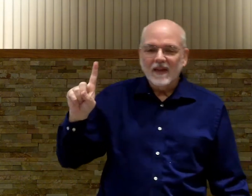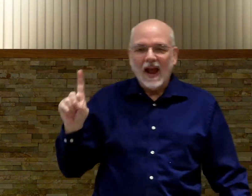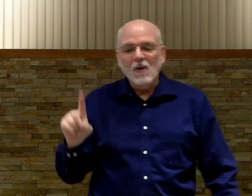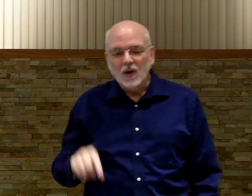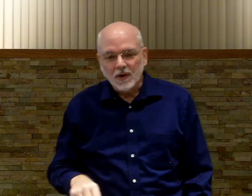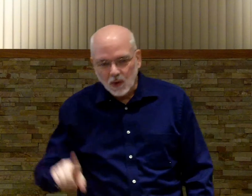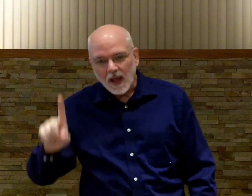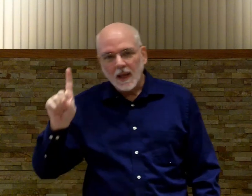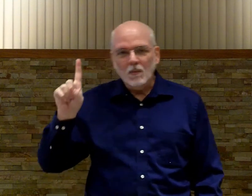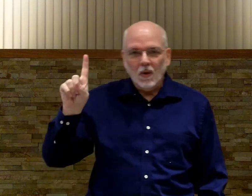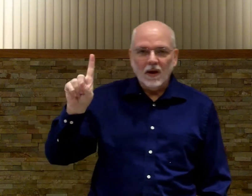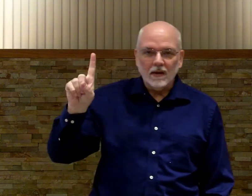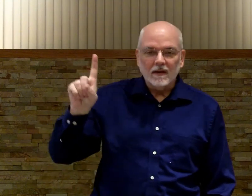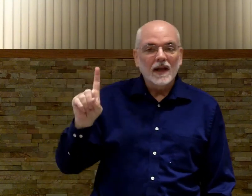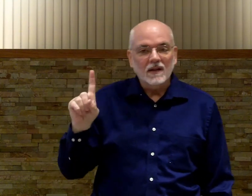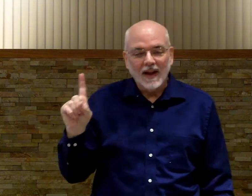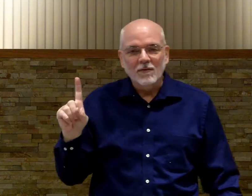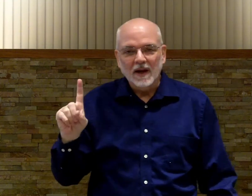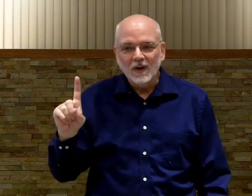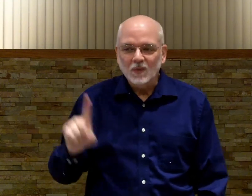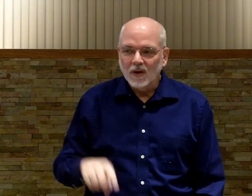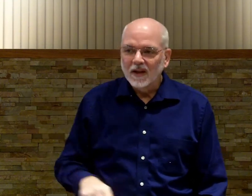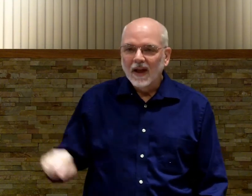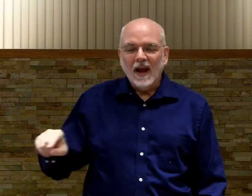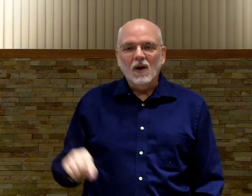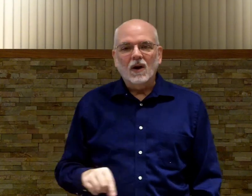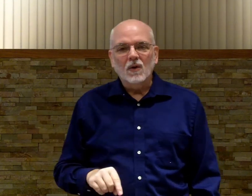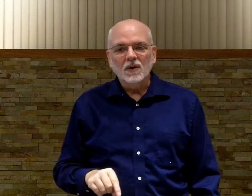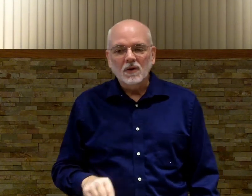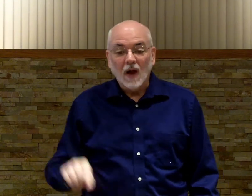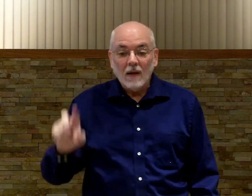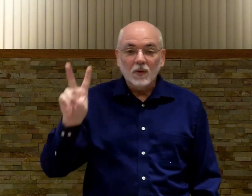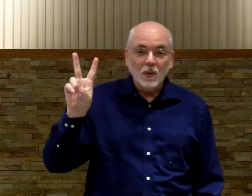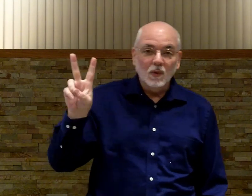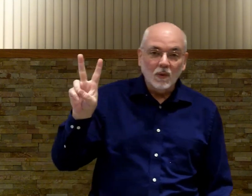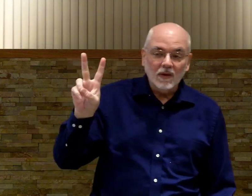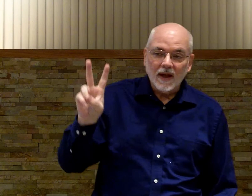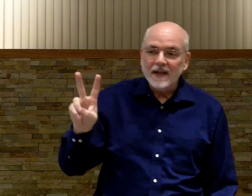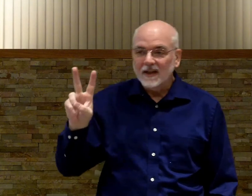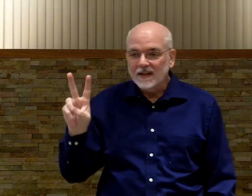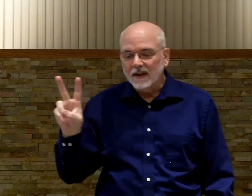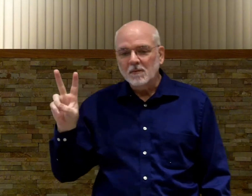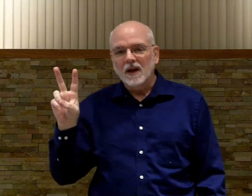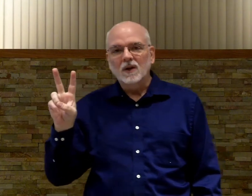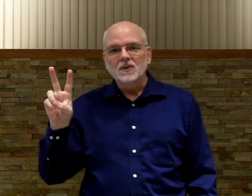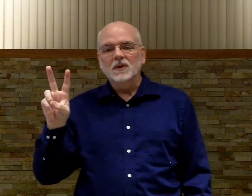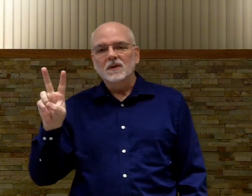How old are you? I am one. That's... Everybody knows one. How old are you? I'm two. That's easy. Everybody knows two.